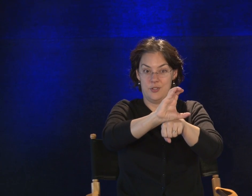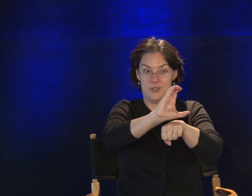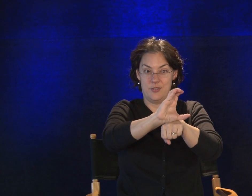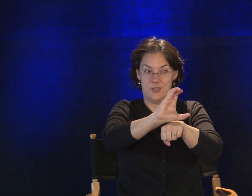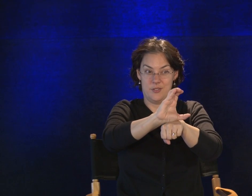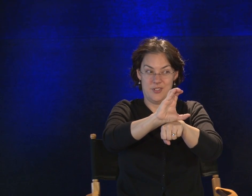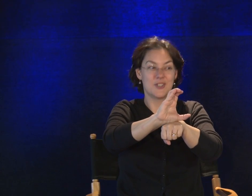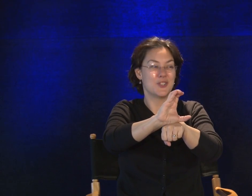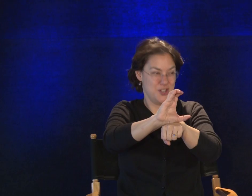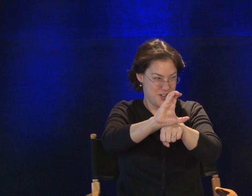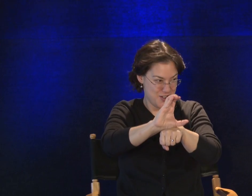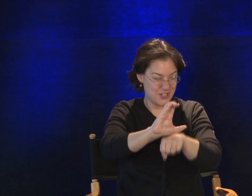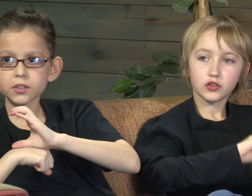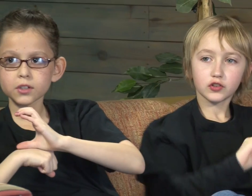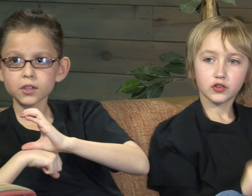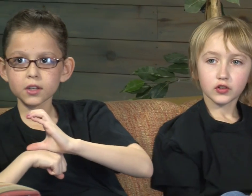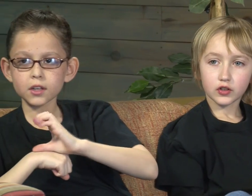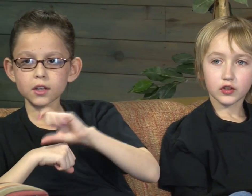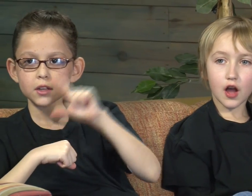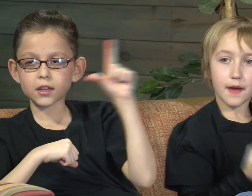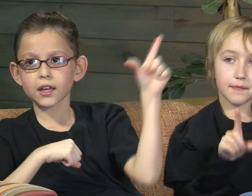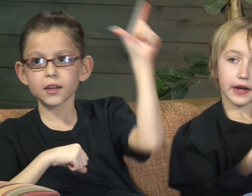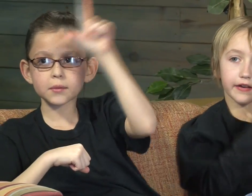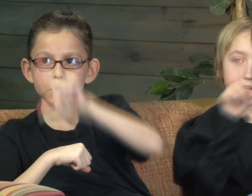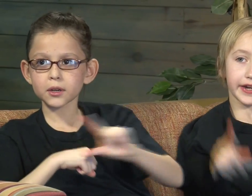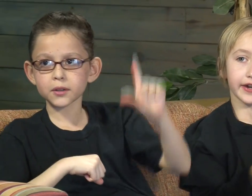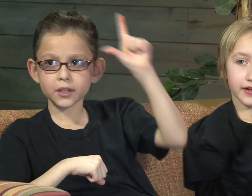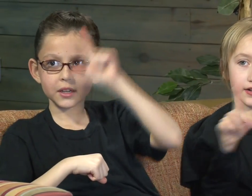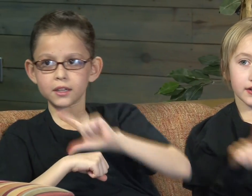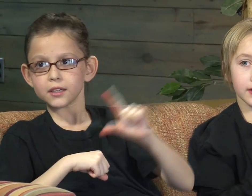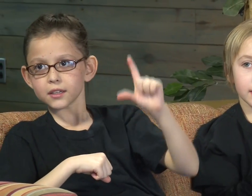Church. Church. Library. Library.